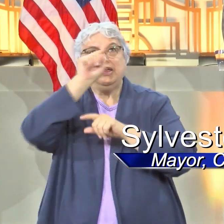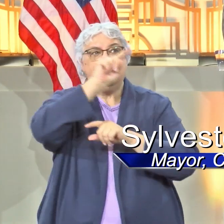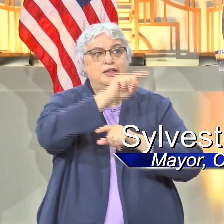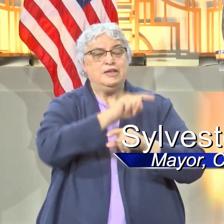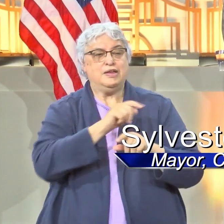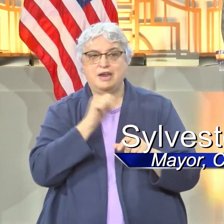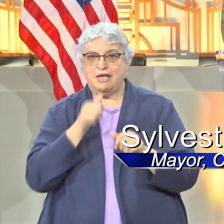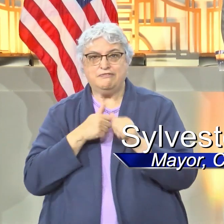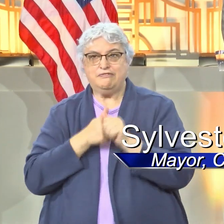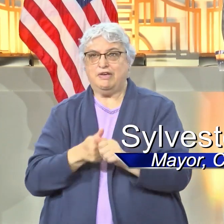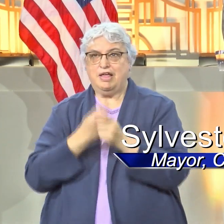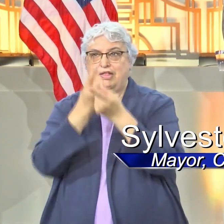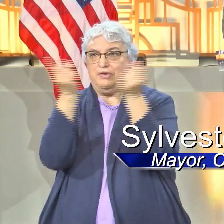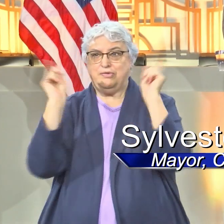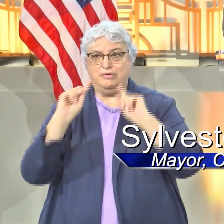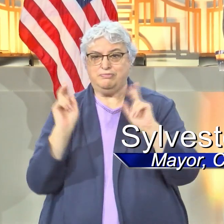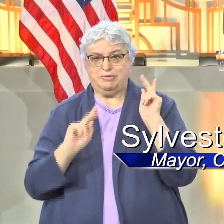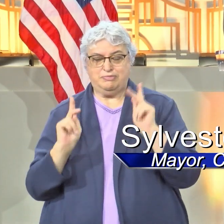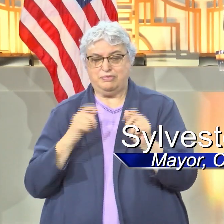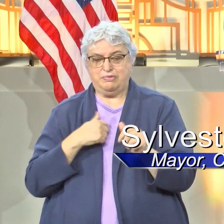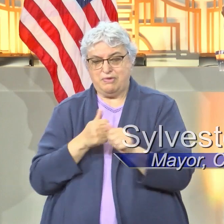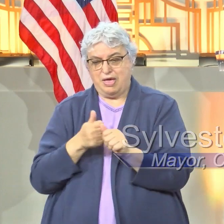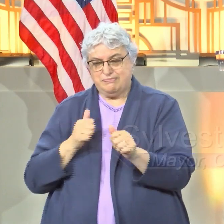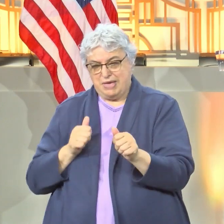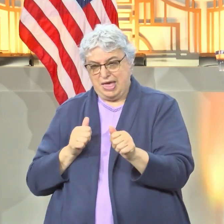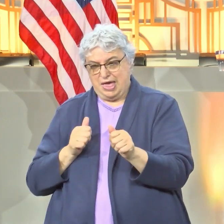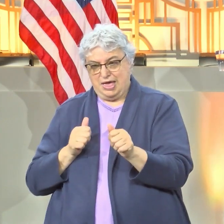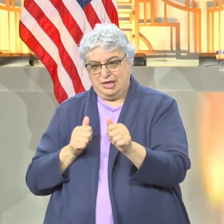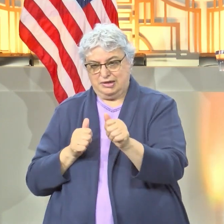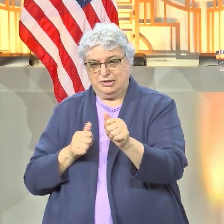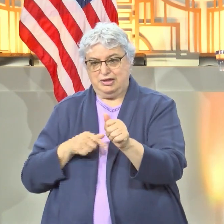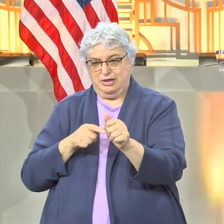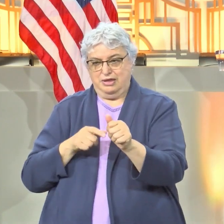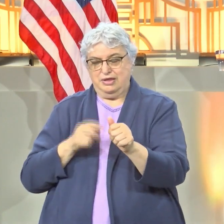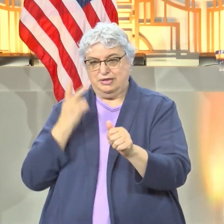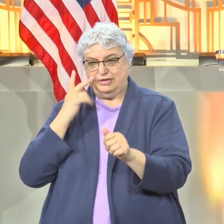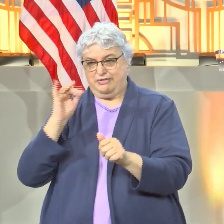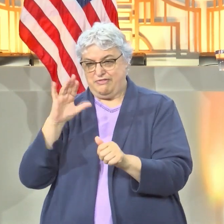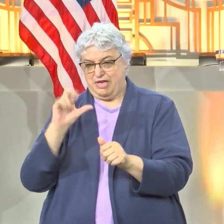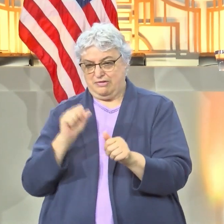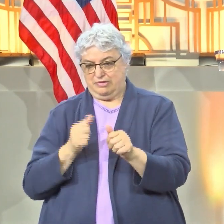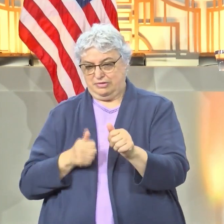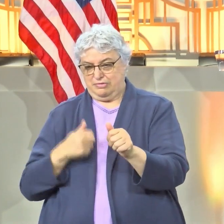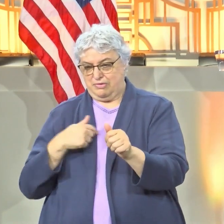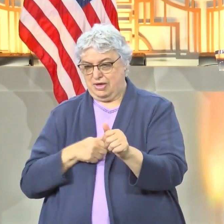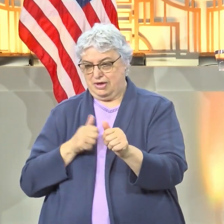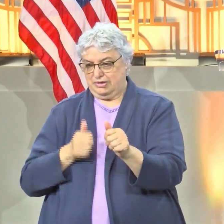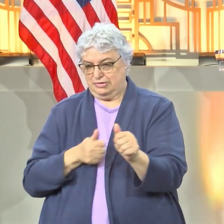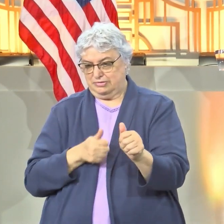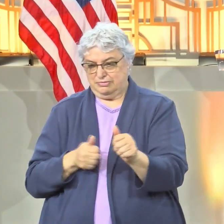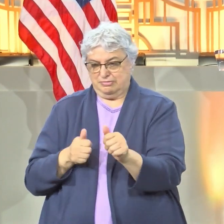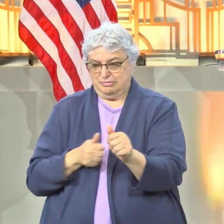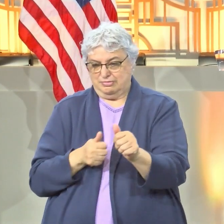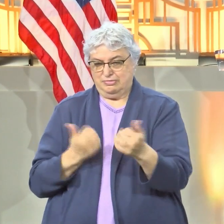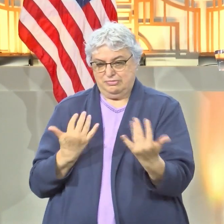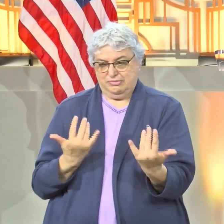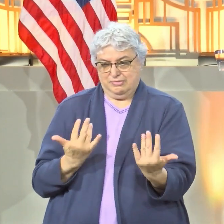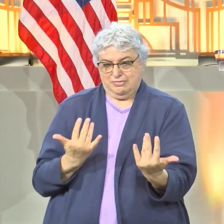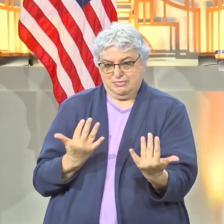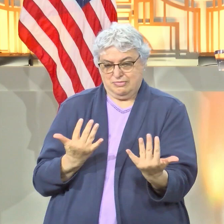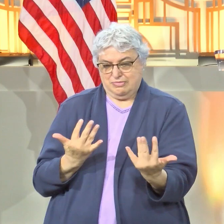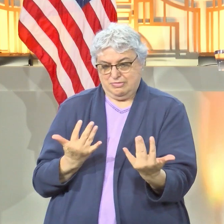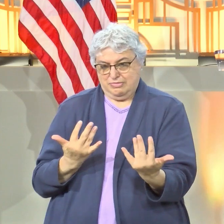as well as in West Texas and seeing how the virus is heading in this direction and so instead of waiting until